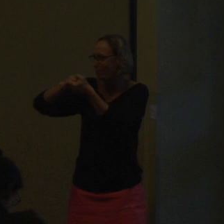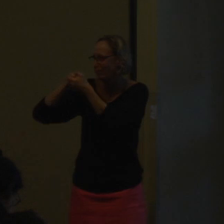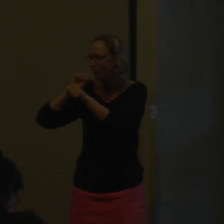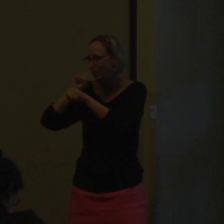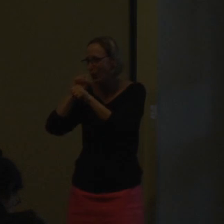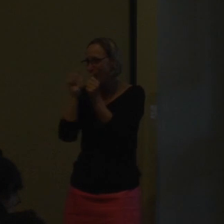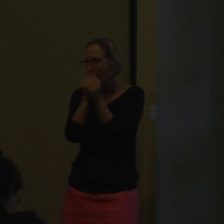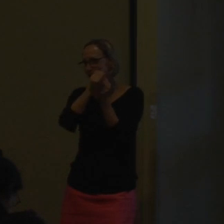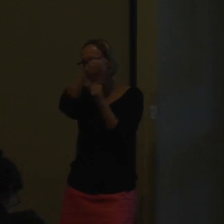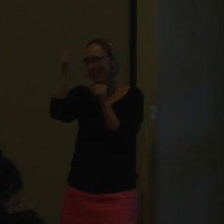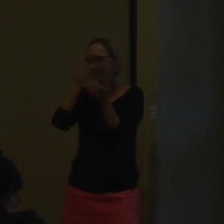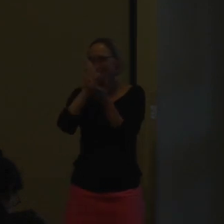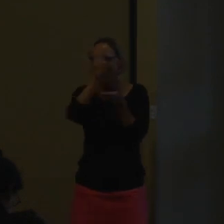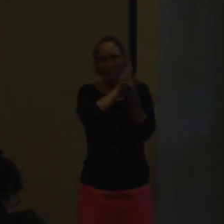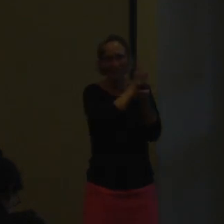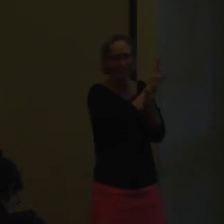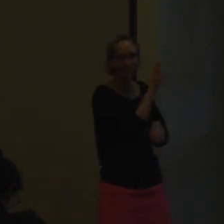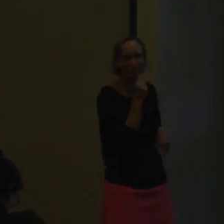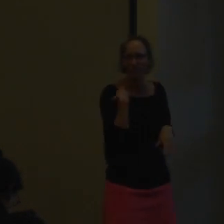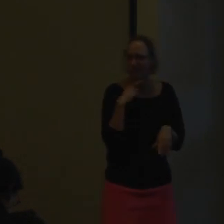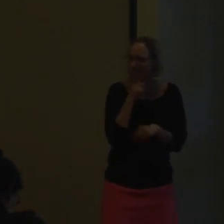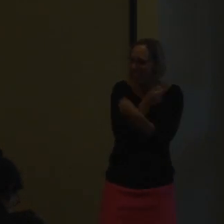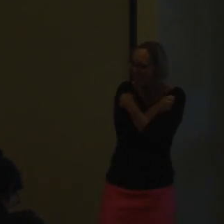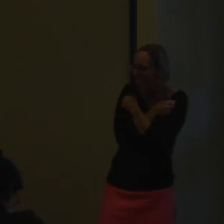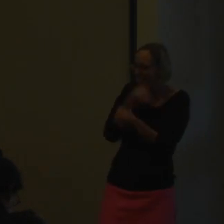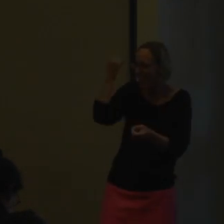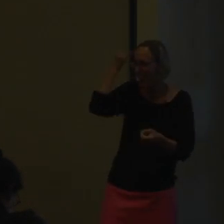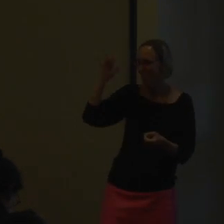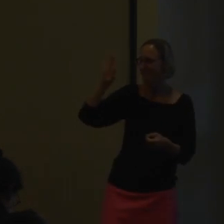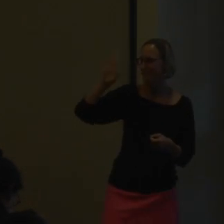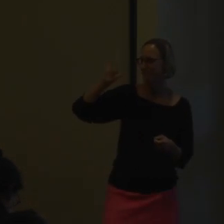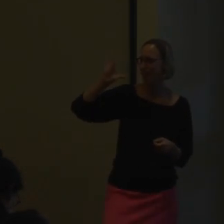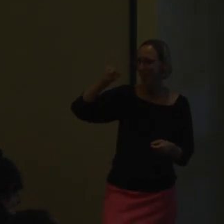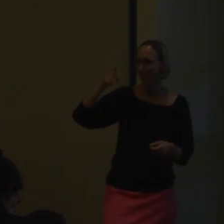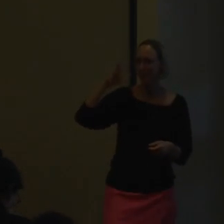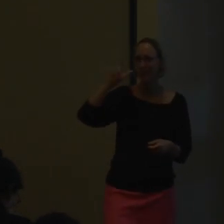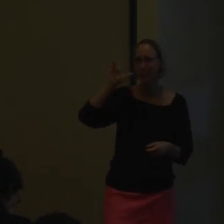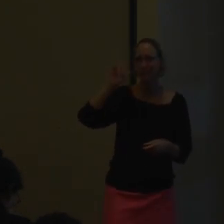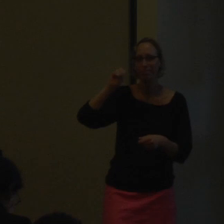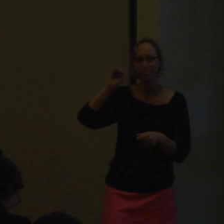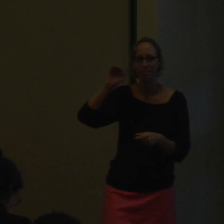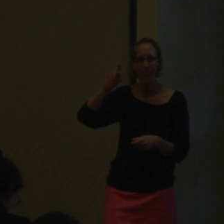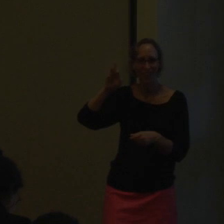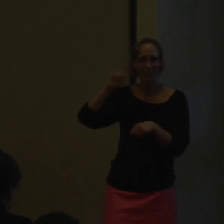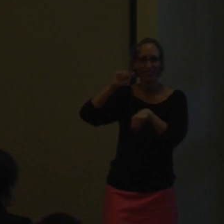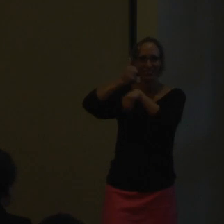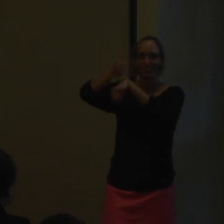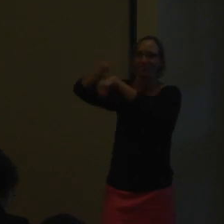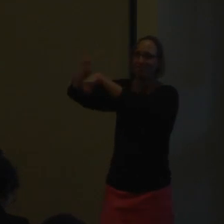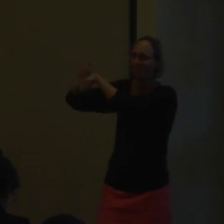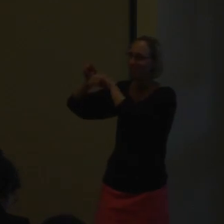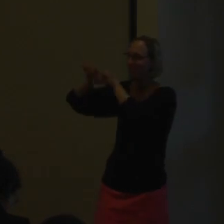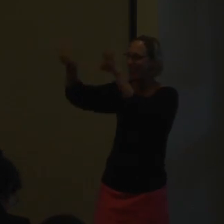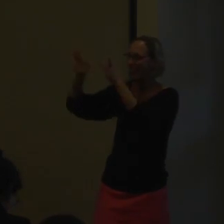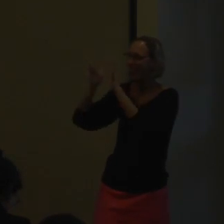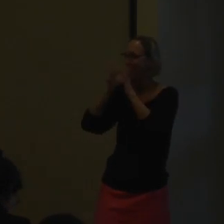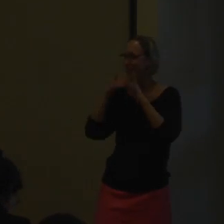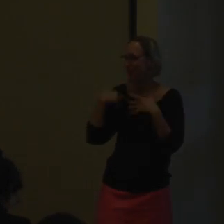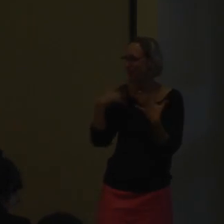we are highly motivated. And we want to work with other universities out there. I just really love the idea of bilingualism patterns that are out